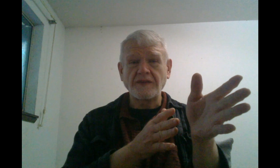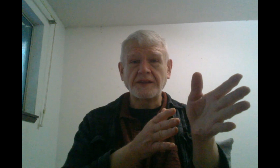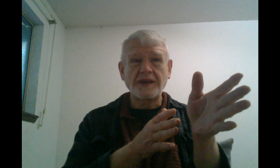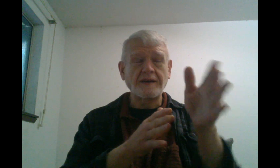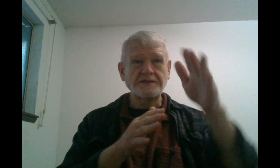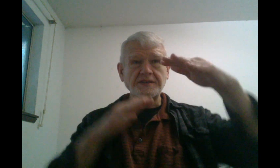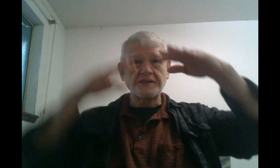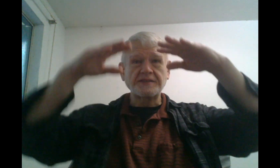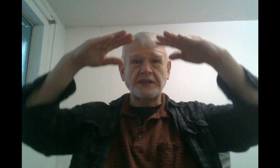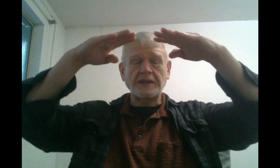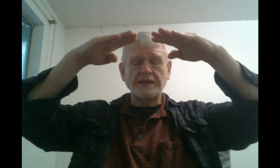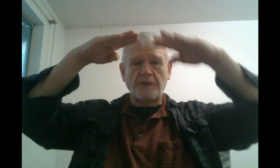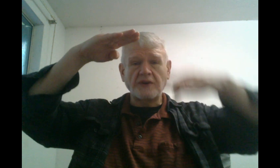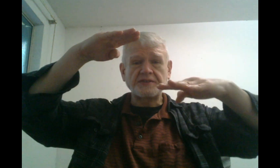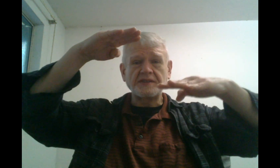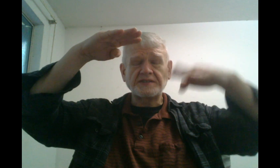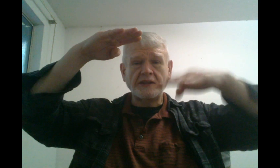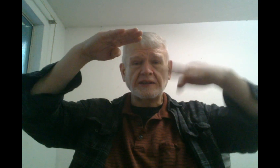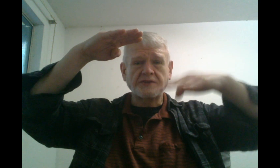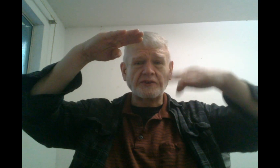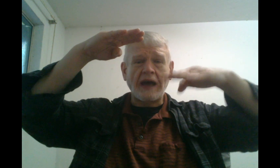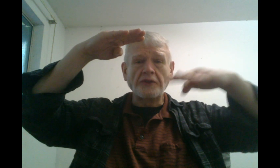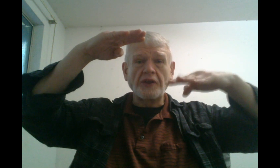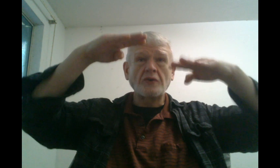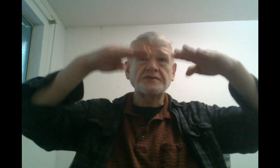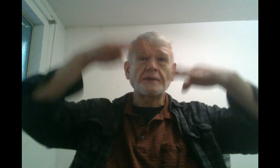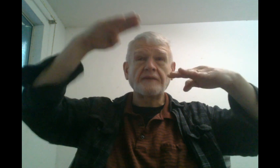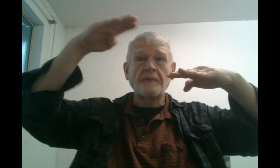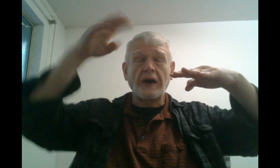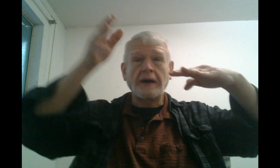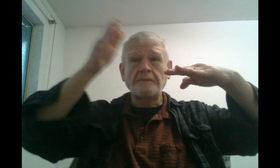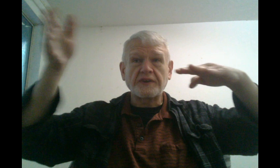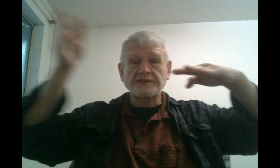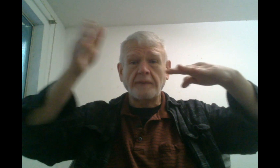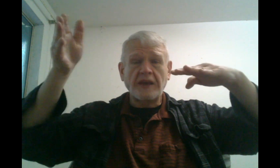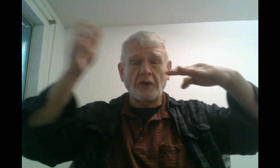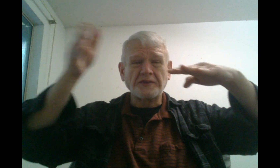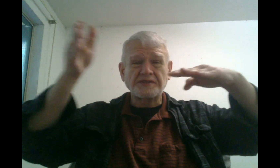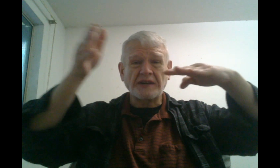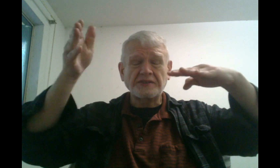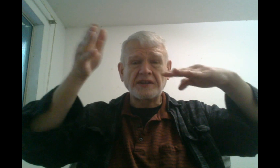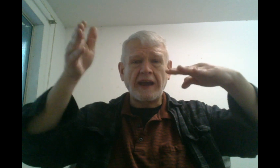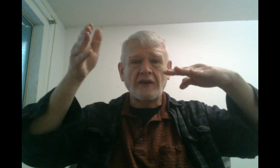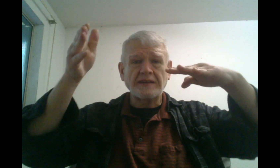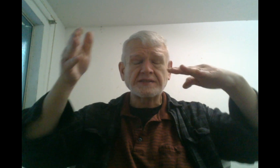of it, there are just, the ceiling, parts of the ceilings are down low. Some of them are up. There's cubby holes tucked into areas.